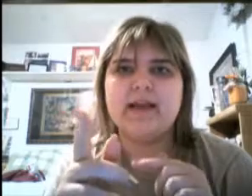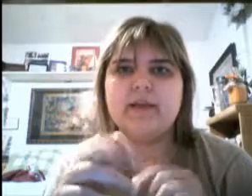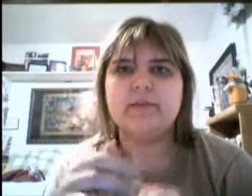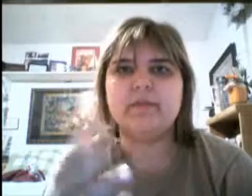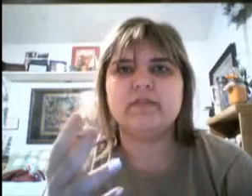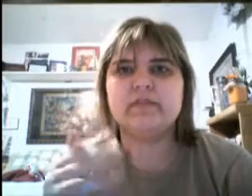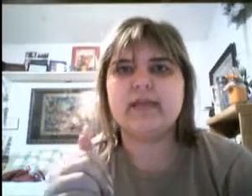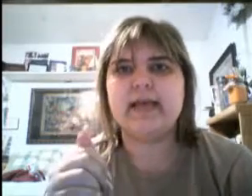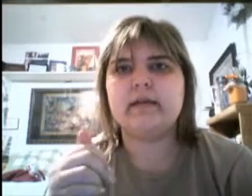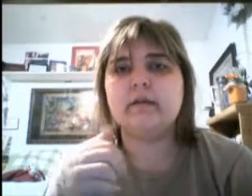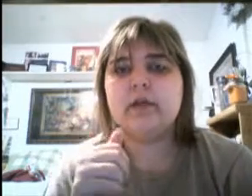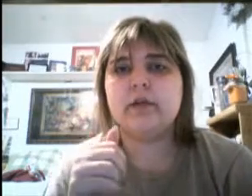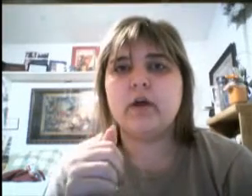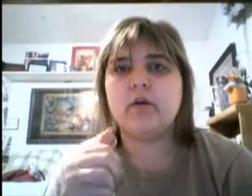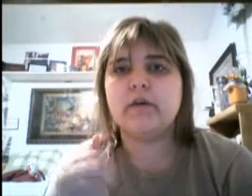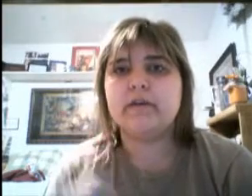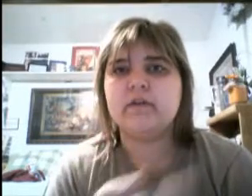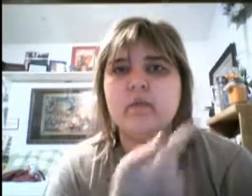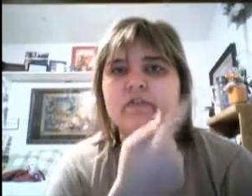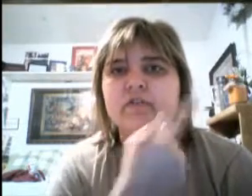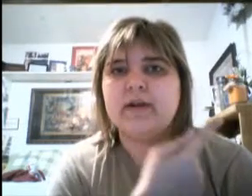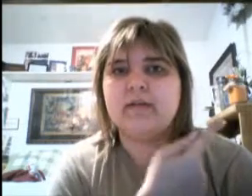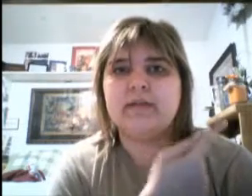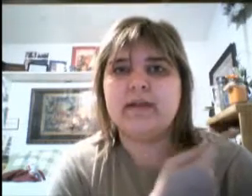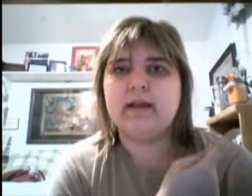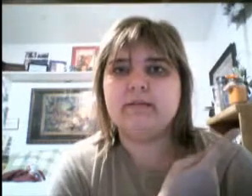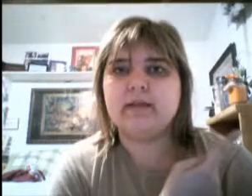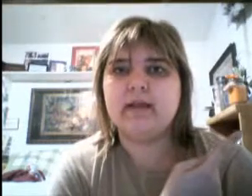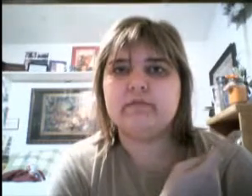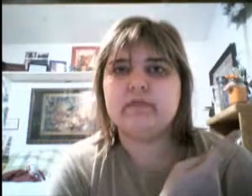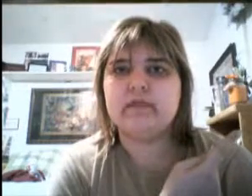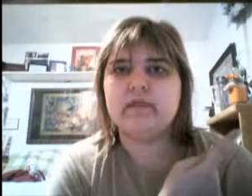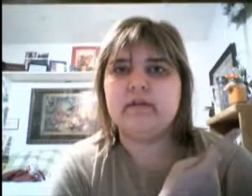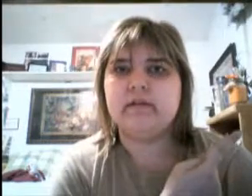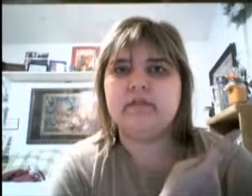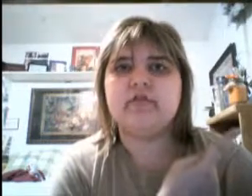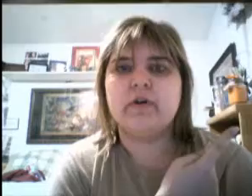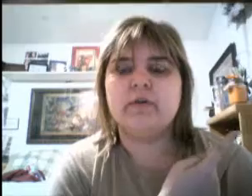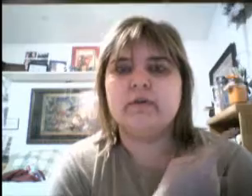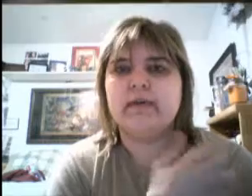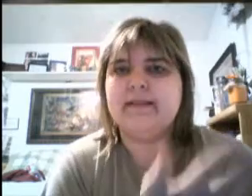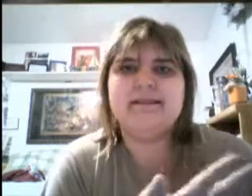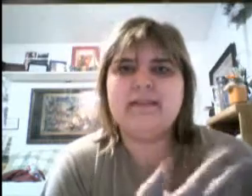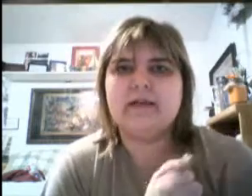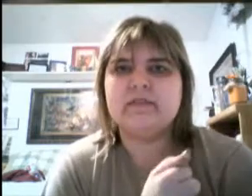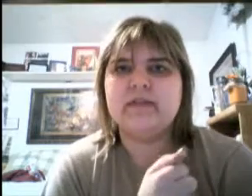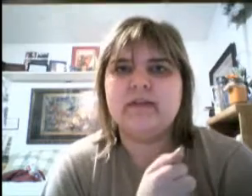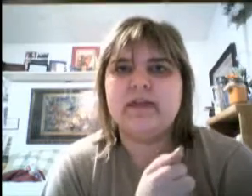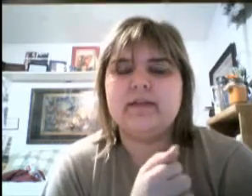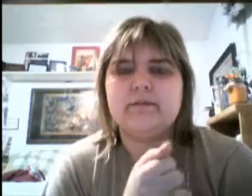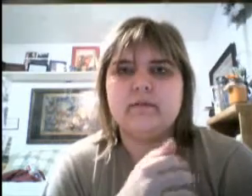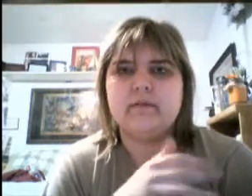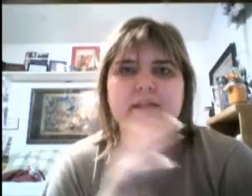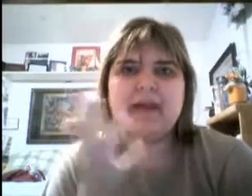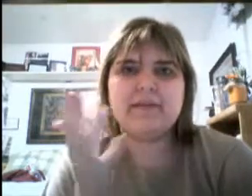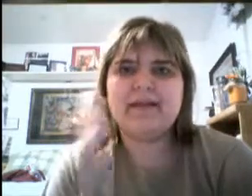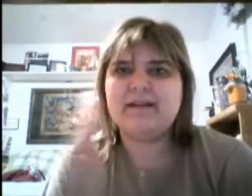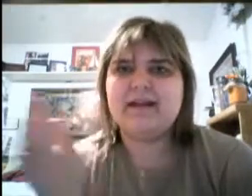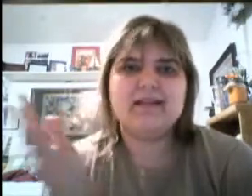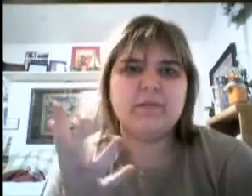out? And the person's like, no, but you can watch the trailer that I was allowed to intro. And that was about it. I mean, there